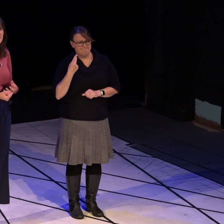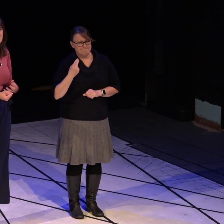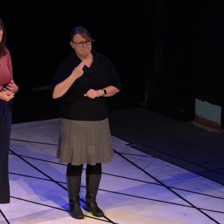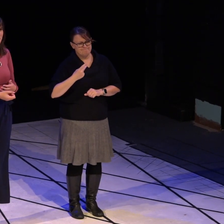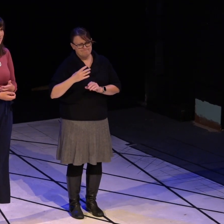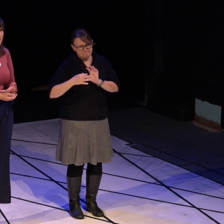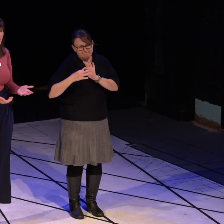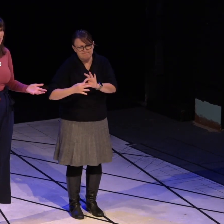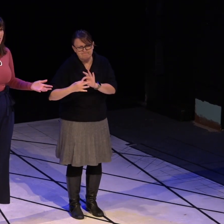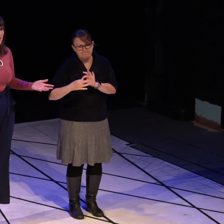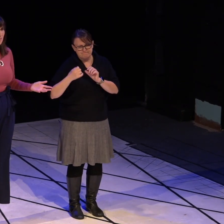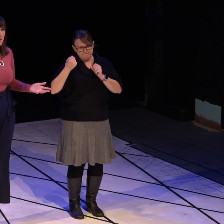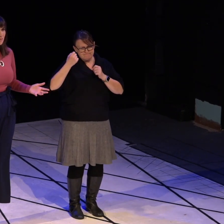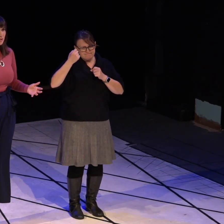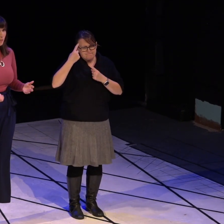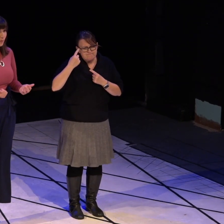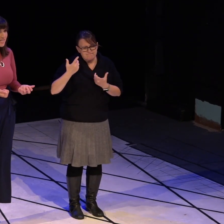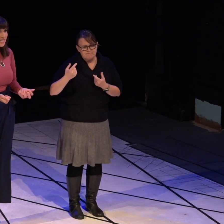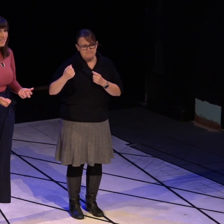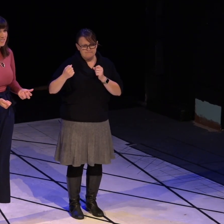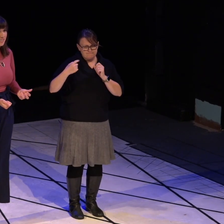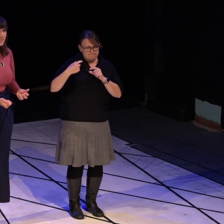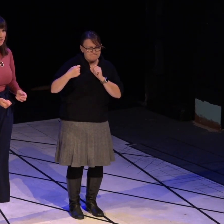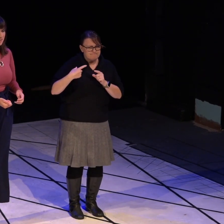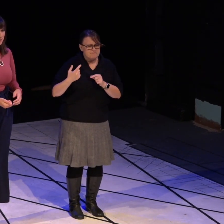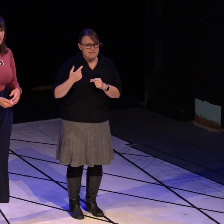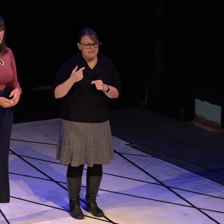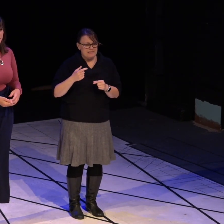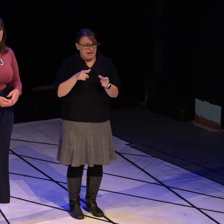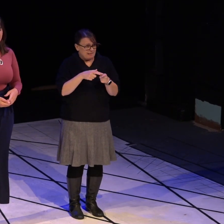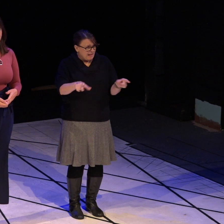We had a connection. We didn't speak the same language, but we connected.